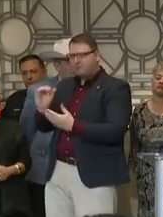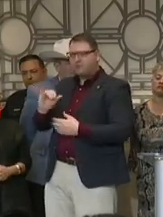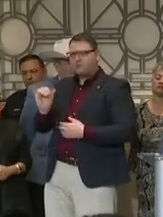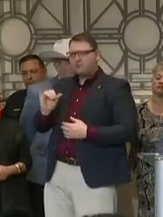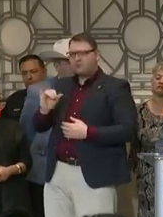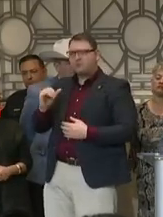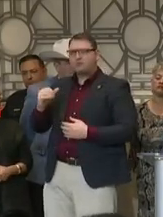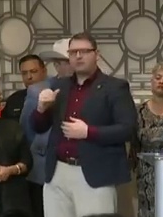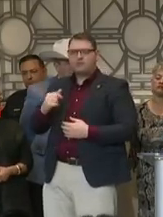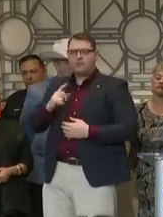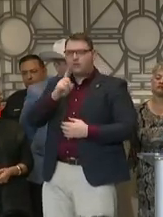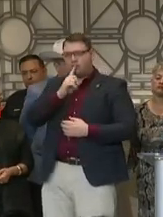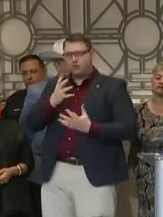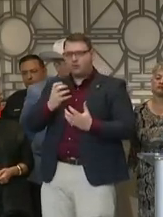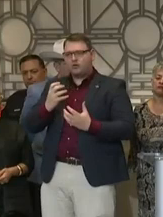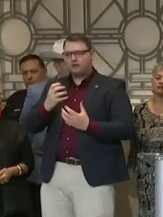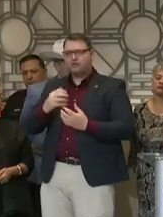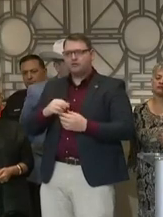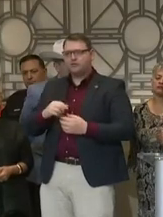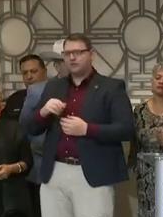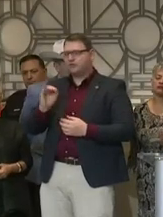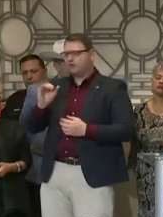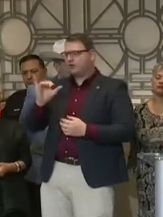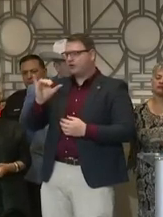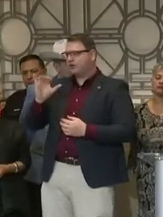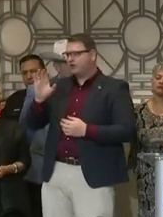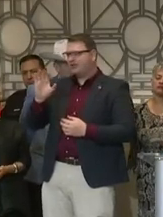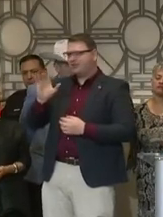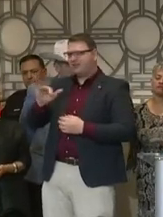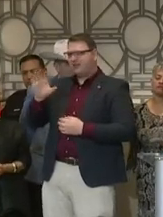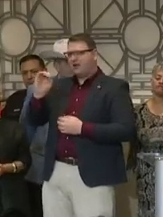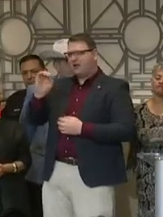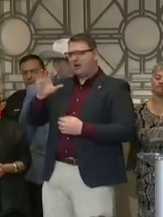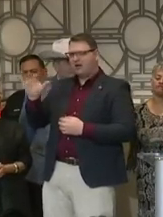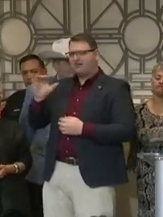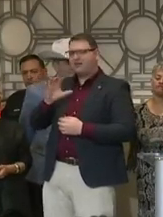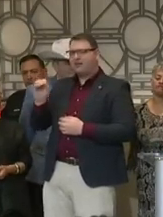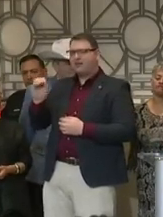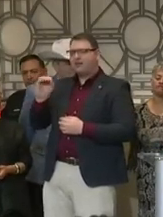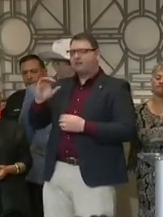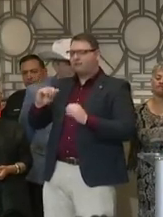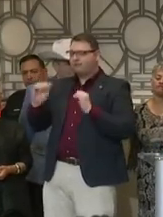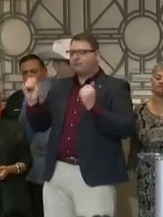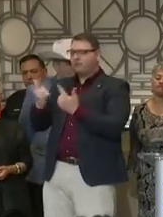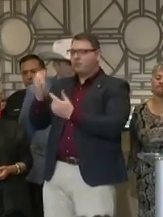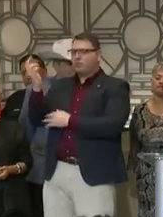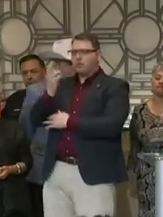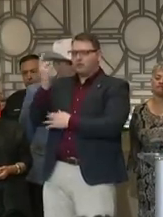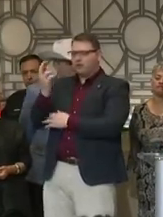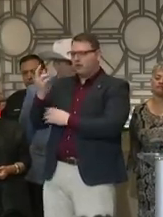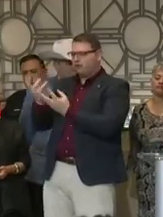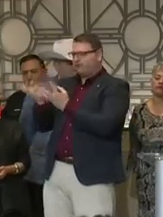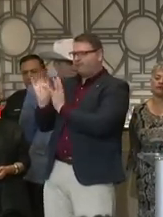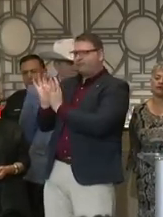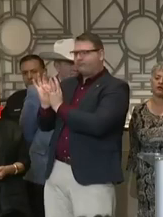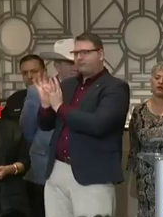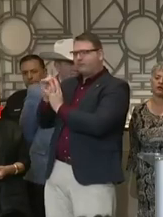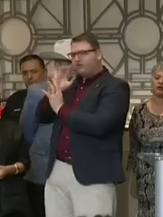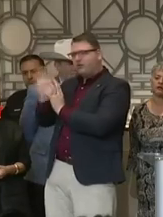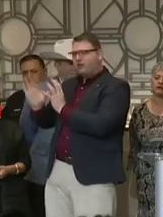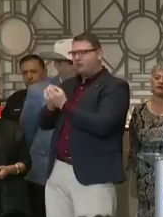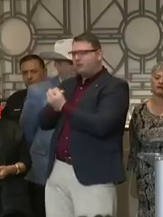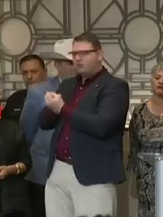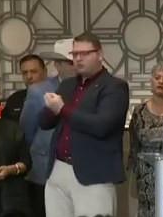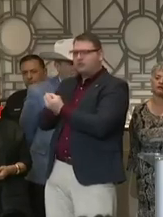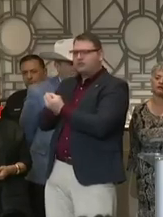appreciate Joe O'Kali and the entire Houston Livestock Show and Rodeo team for their support and